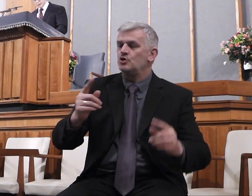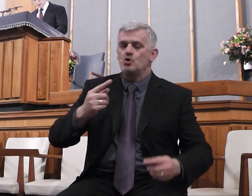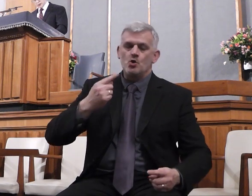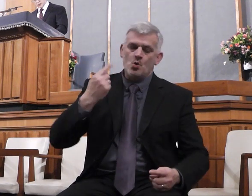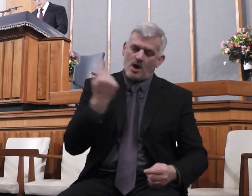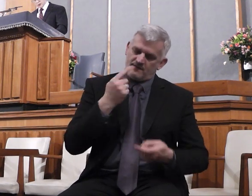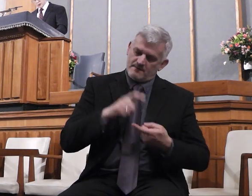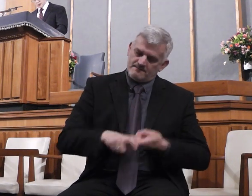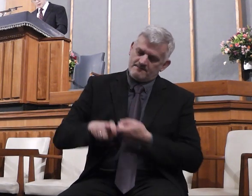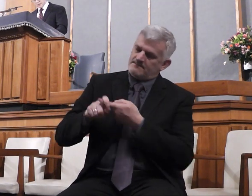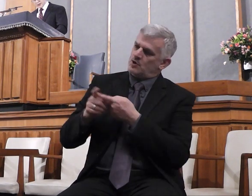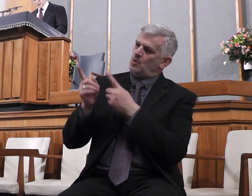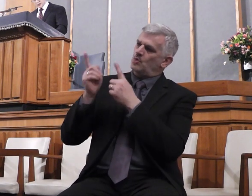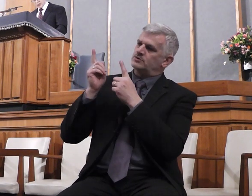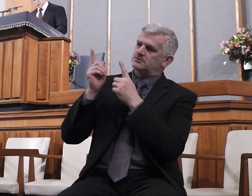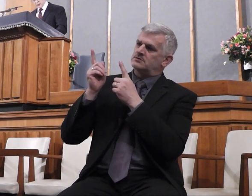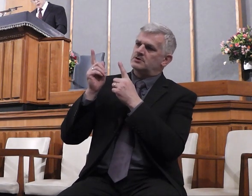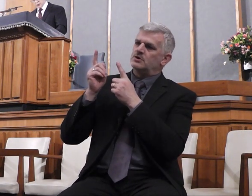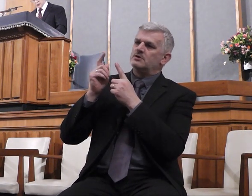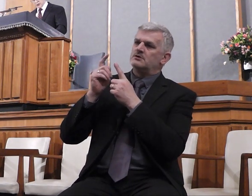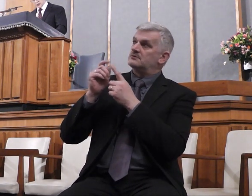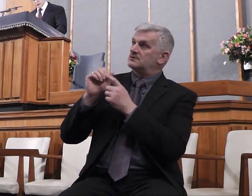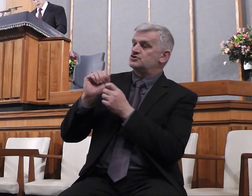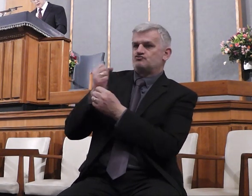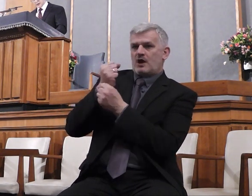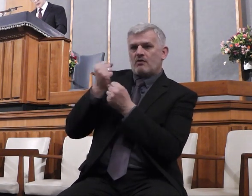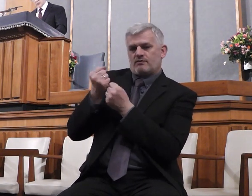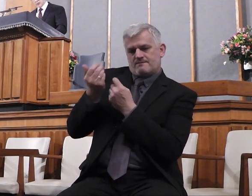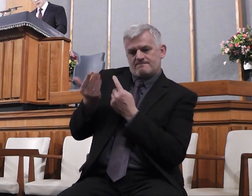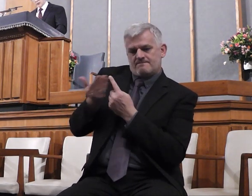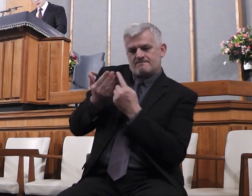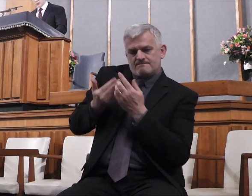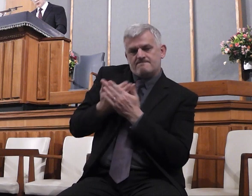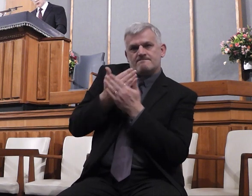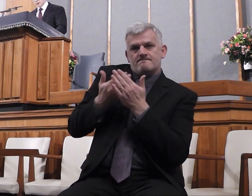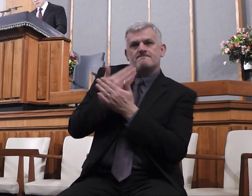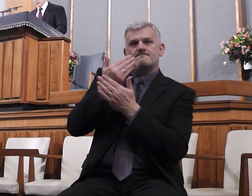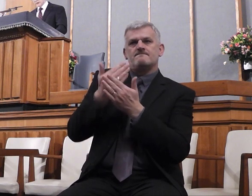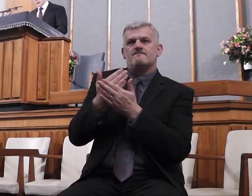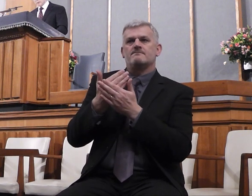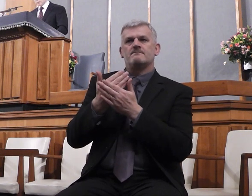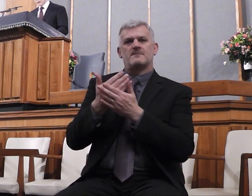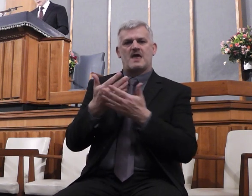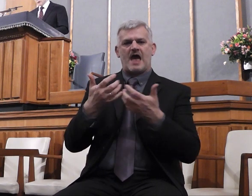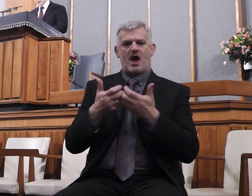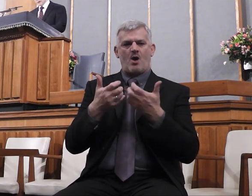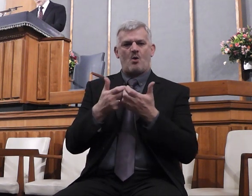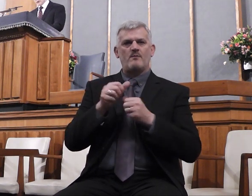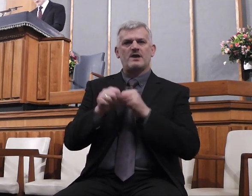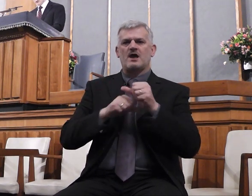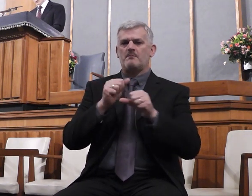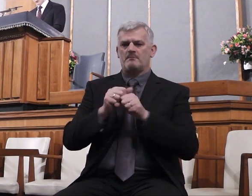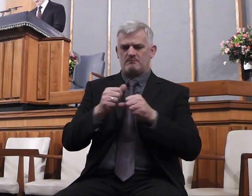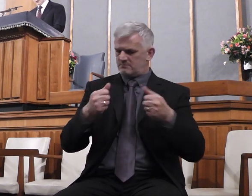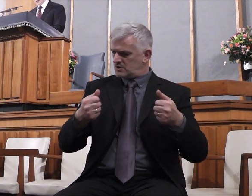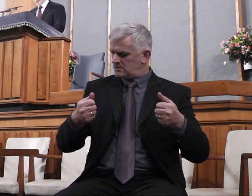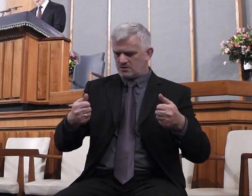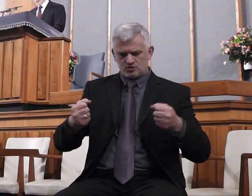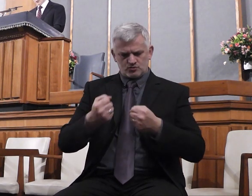upon the Lord shall renew their strength, they shall mount up with wings as eagles, they